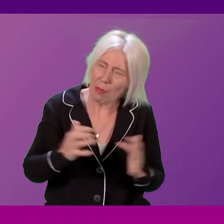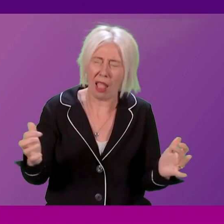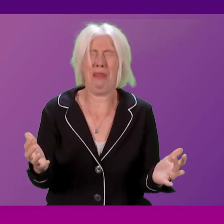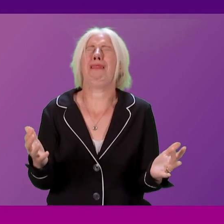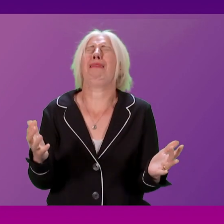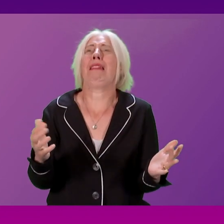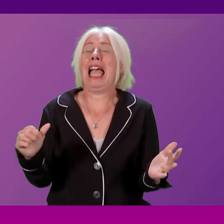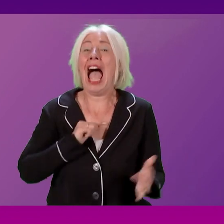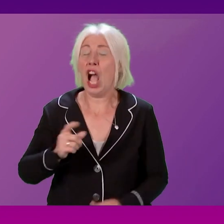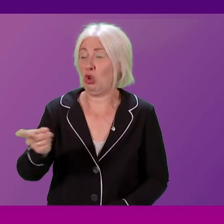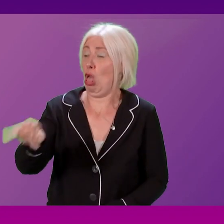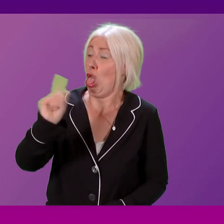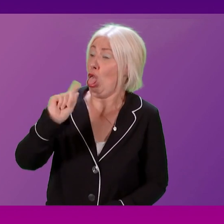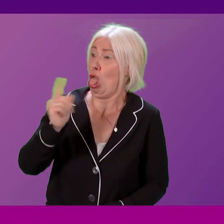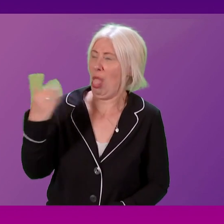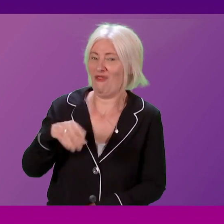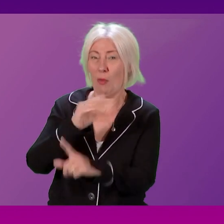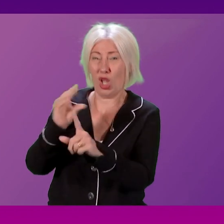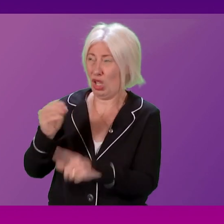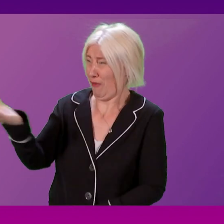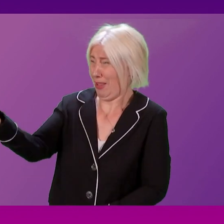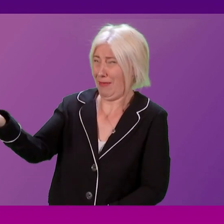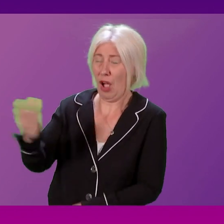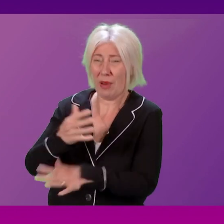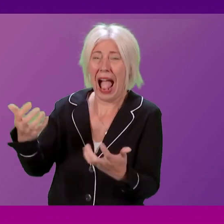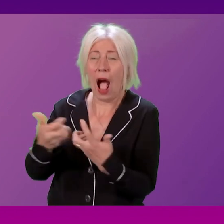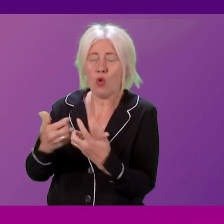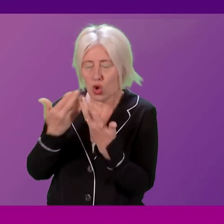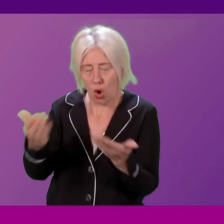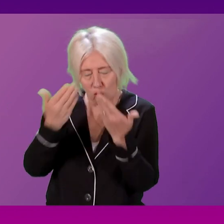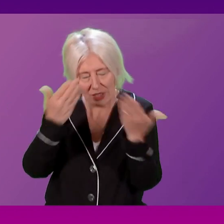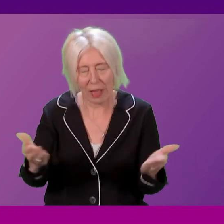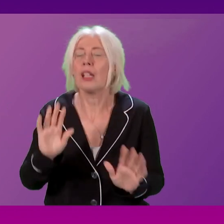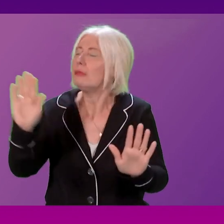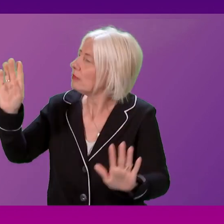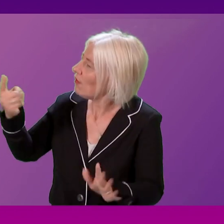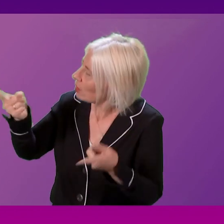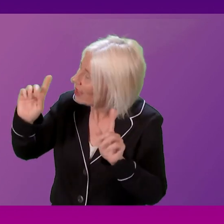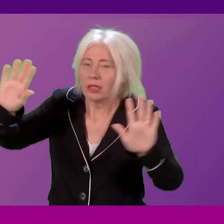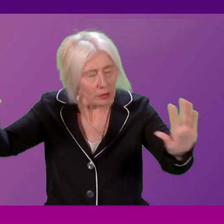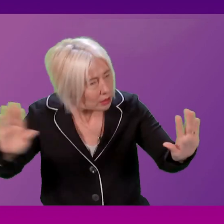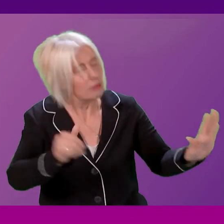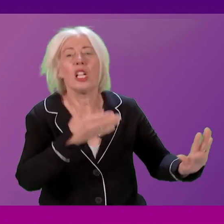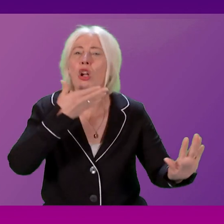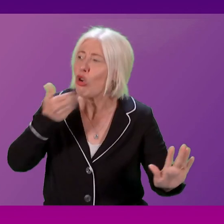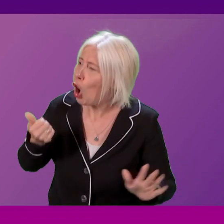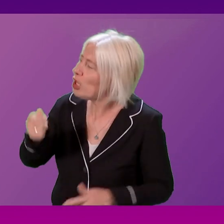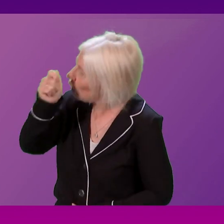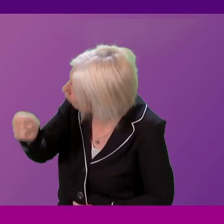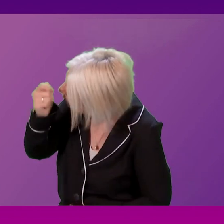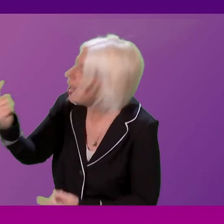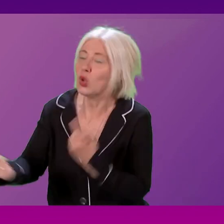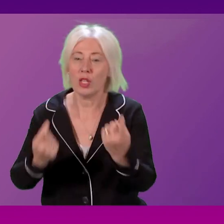a lecture from the Conservatives about disrespecting Parliament. sorry. Let's treat one another with courtesy and respect.